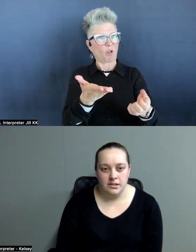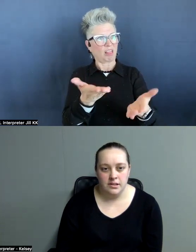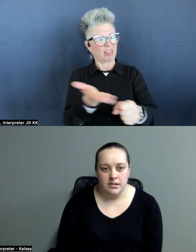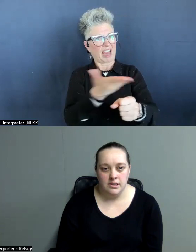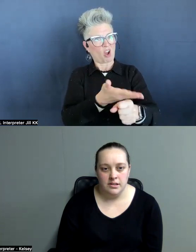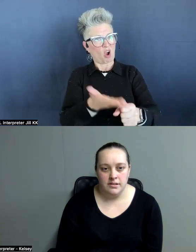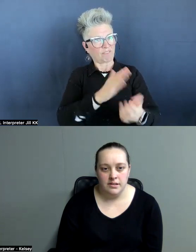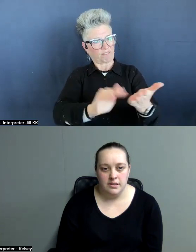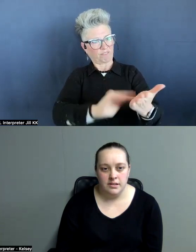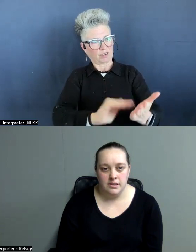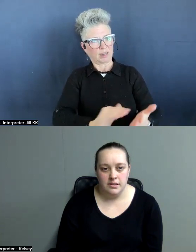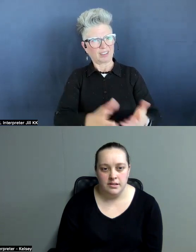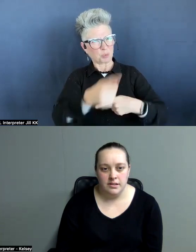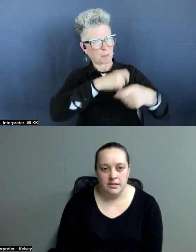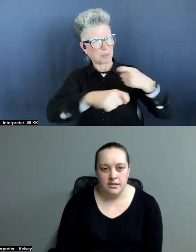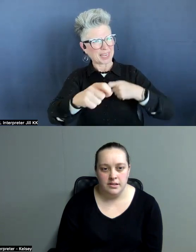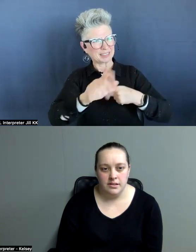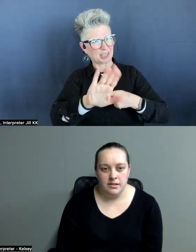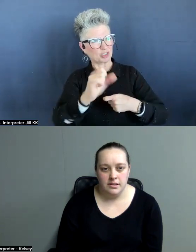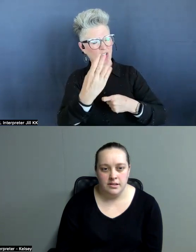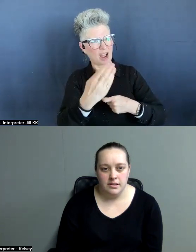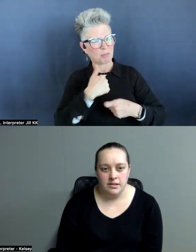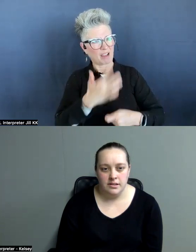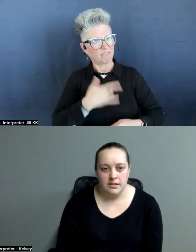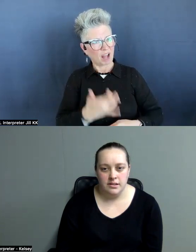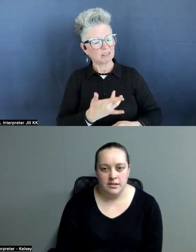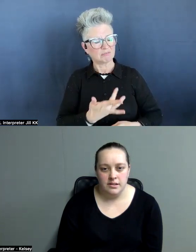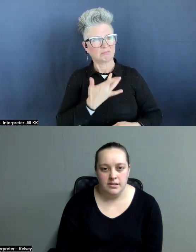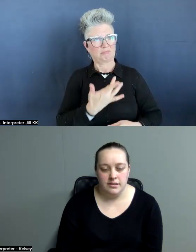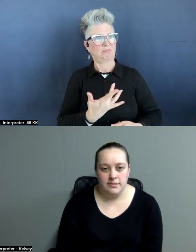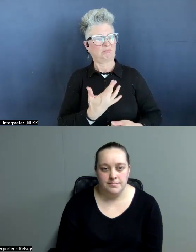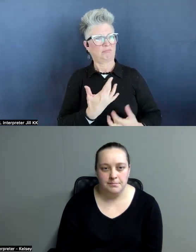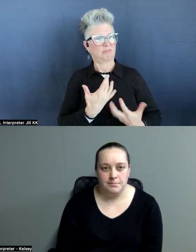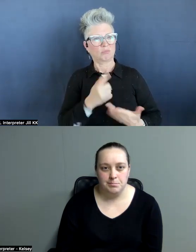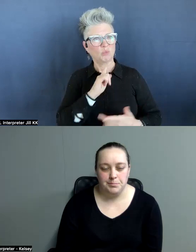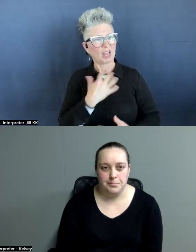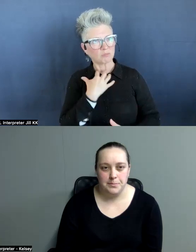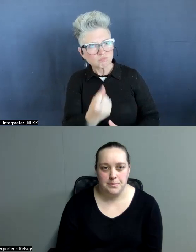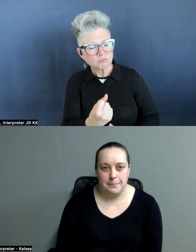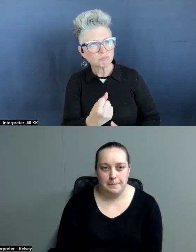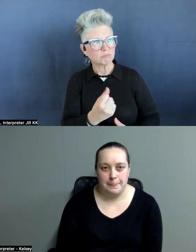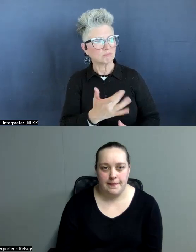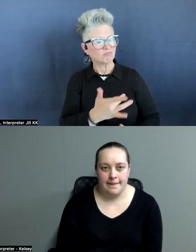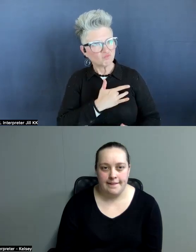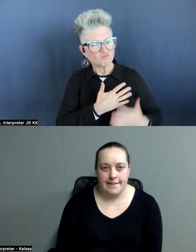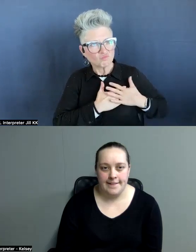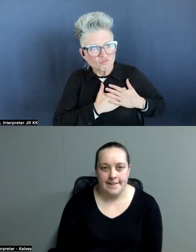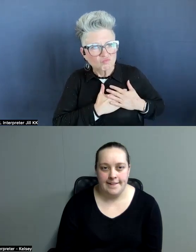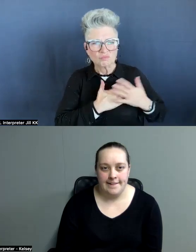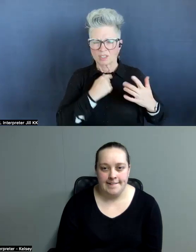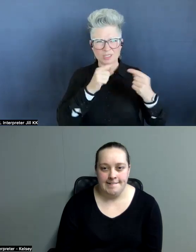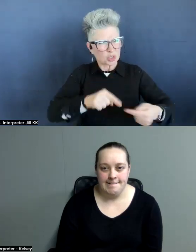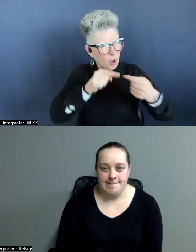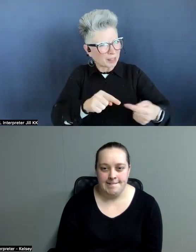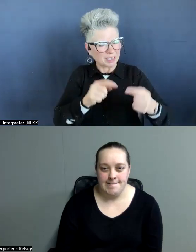being replaced. So, it was just a really heartbreaking time for me. And I was really struggling with kind of how to level